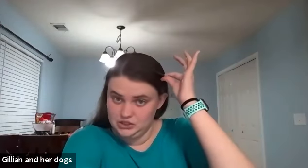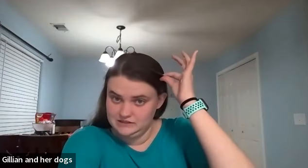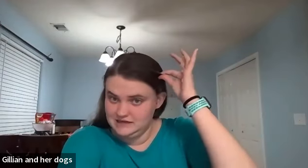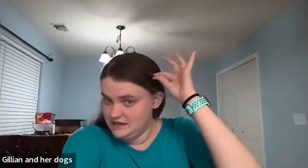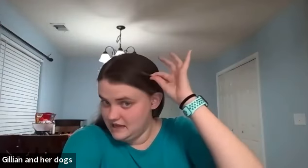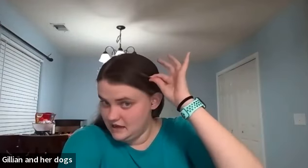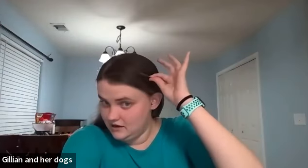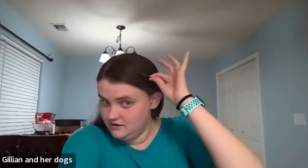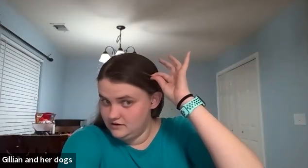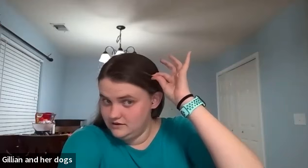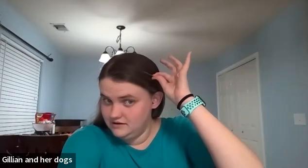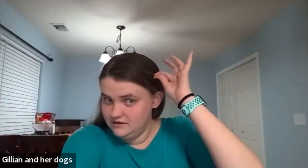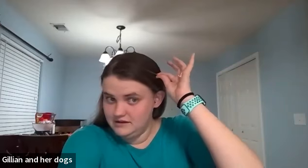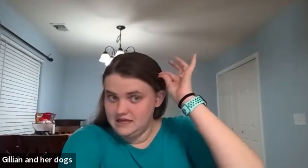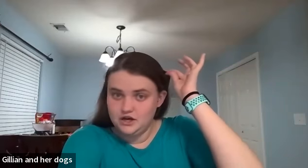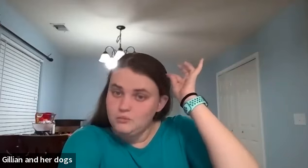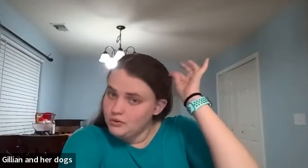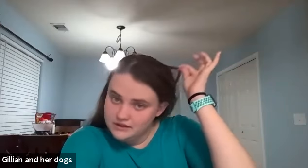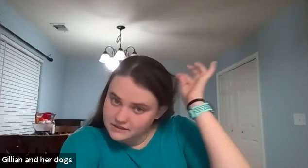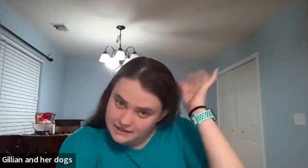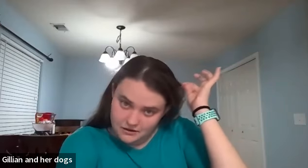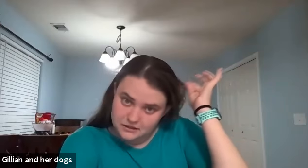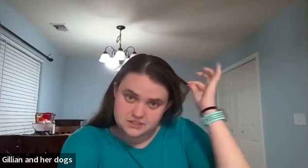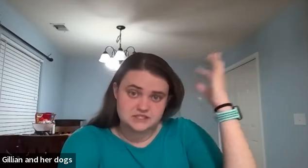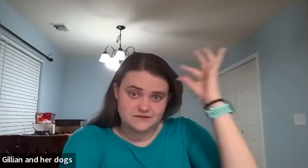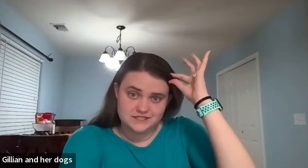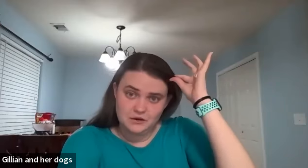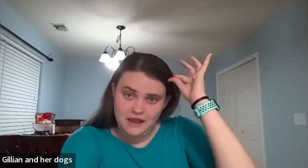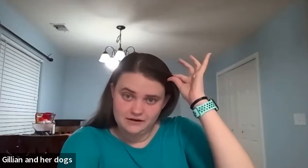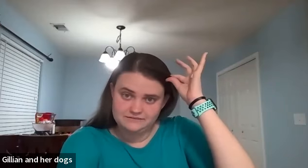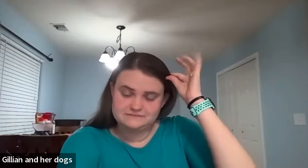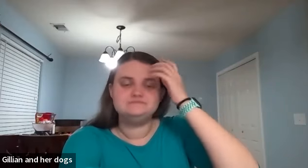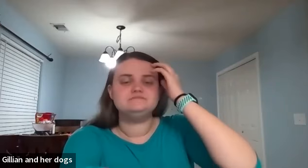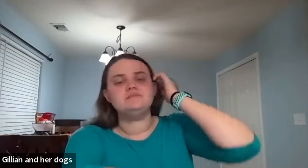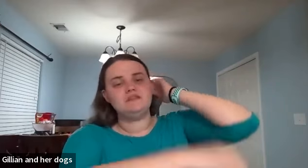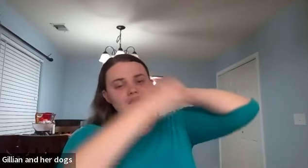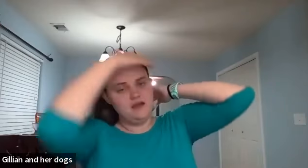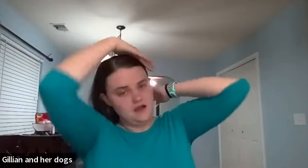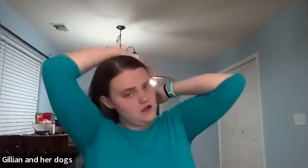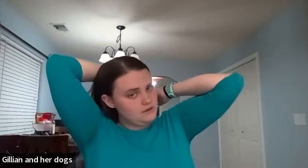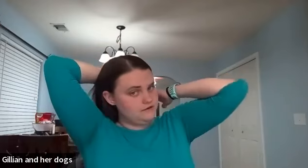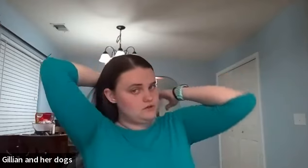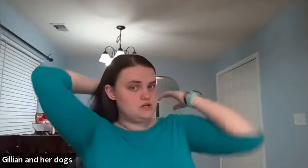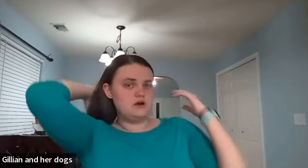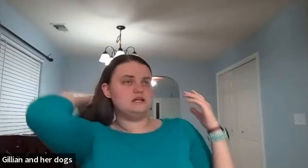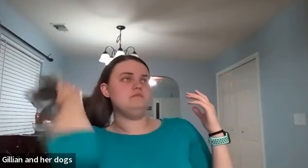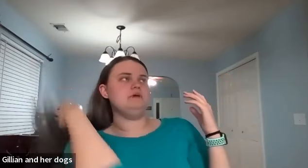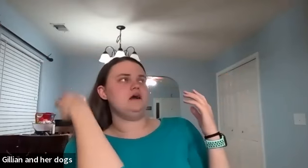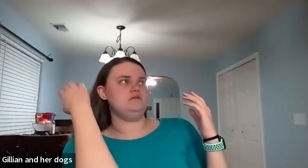hair and you don't pull it and you ain't gonna hurt yourself you just go here um if you are talking about